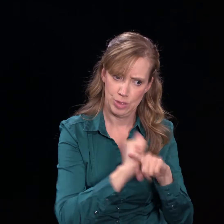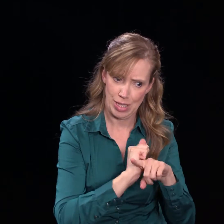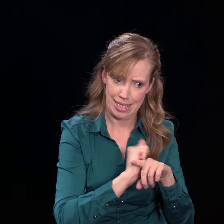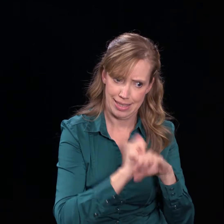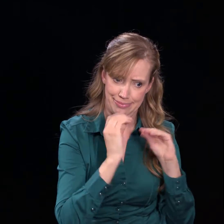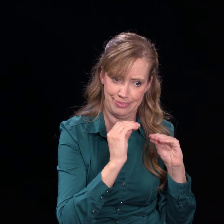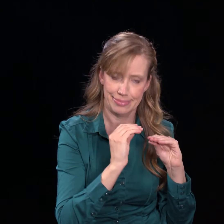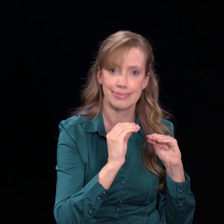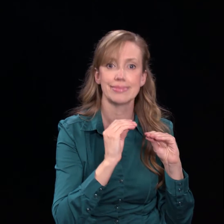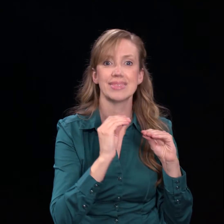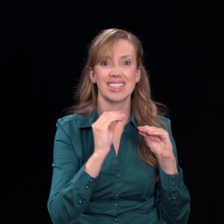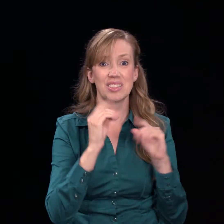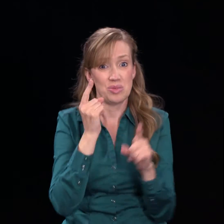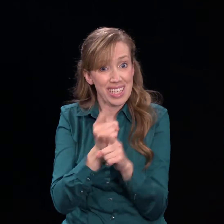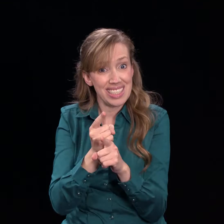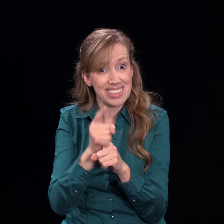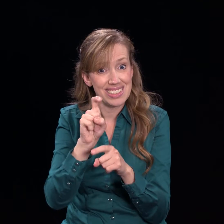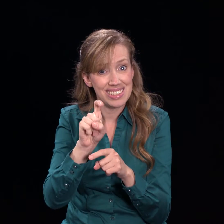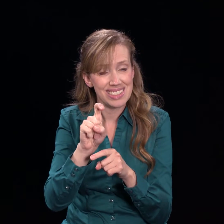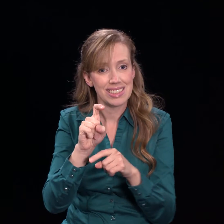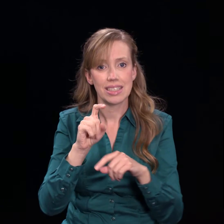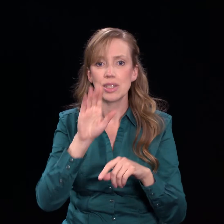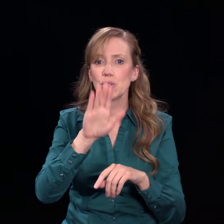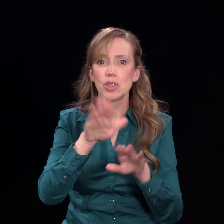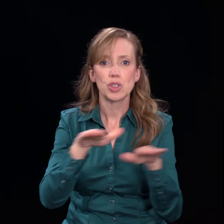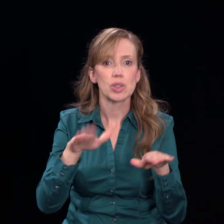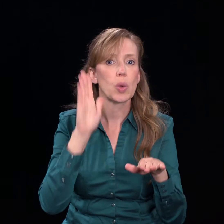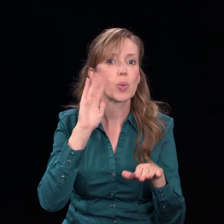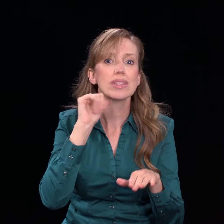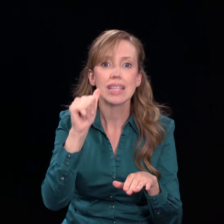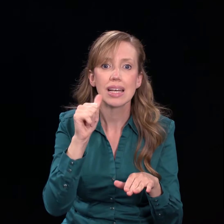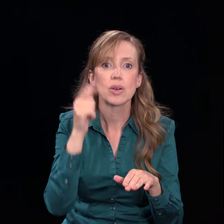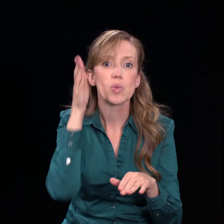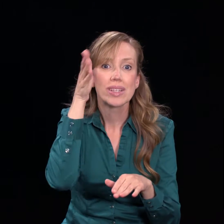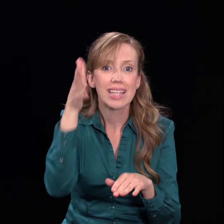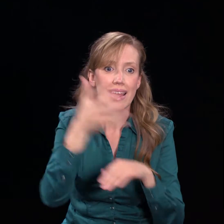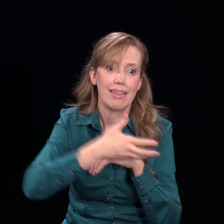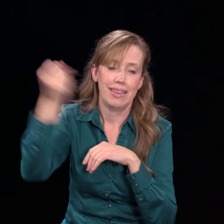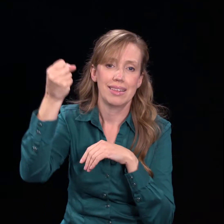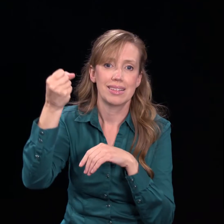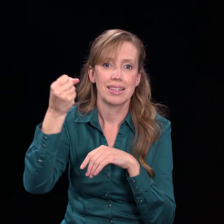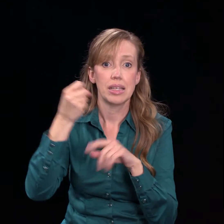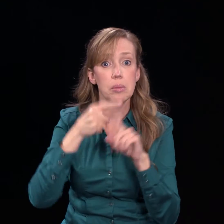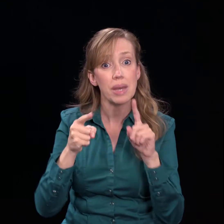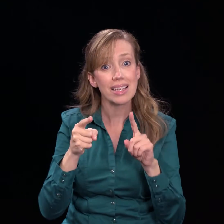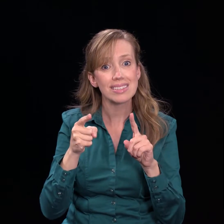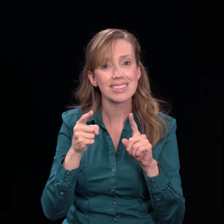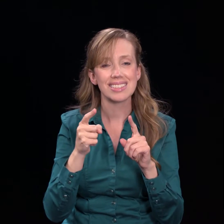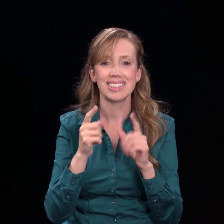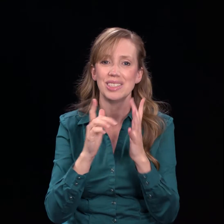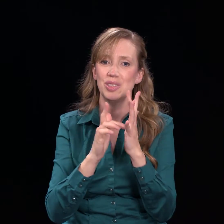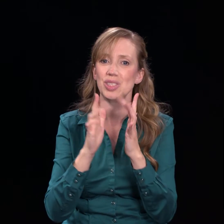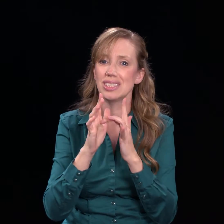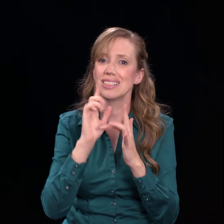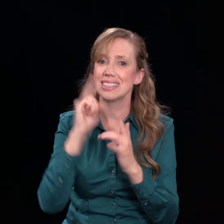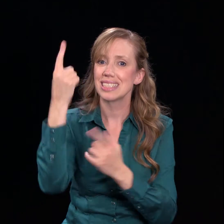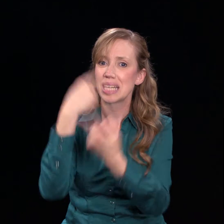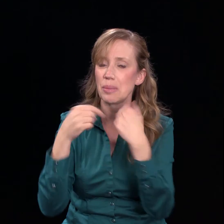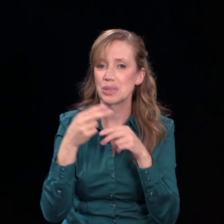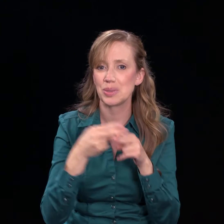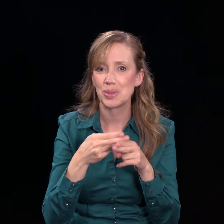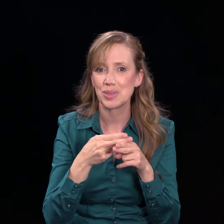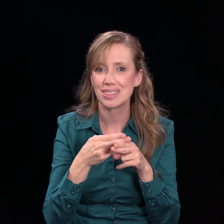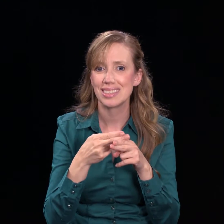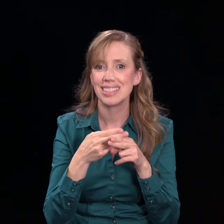Well, your kids aren't about to be taken away by a heathen king. But one day, Jesus is going to come back to this earth, and he's coming for your